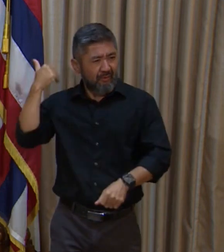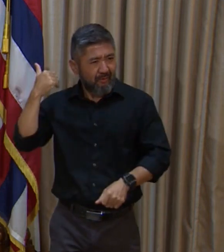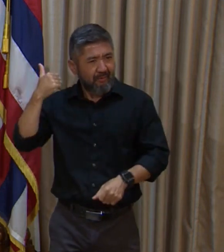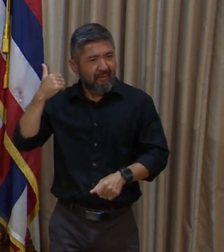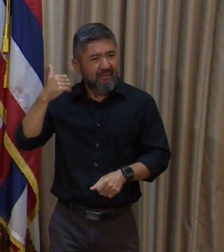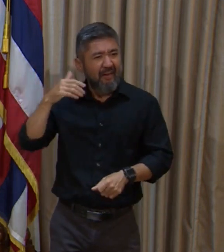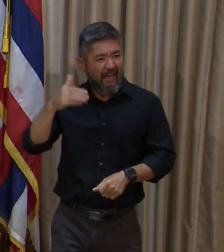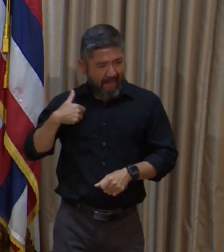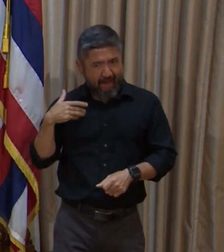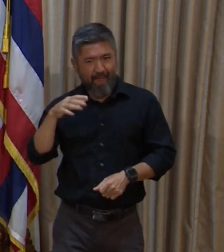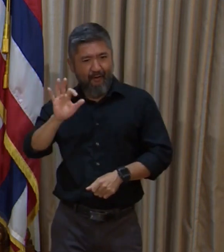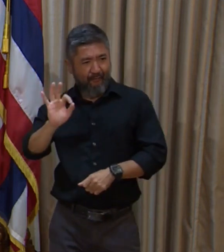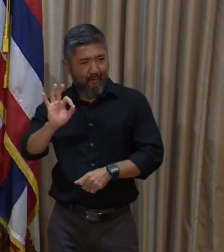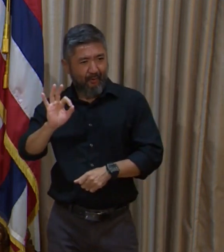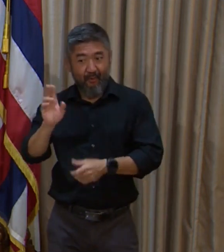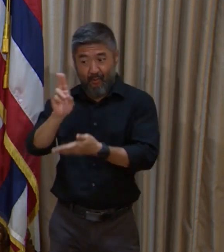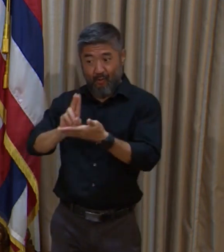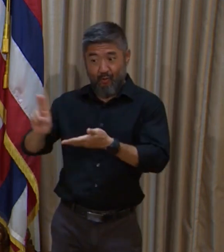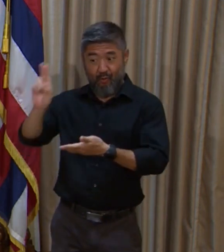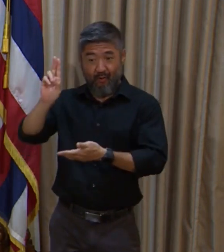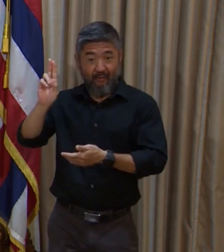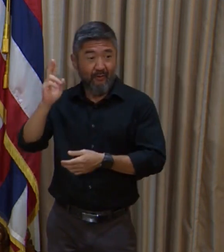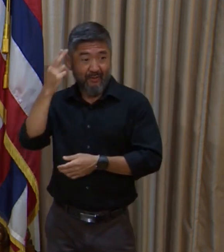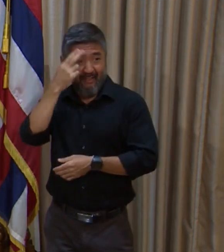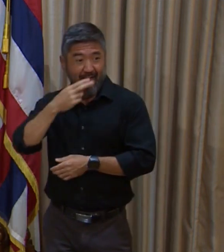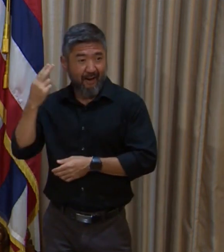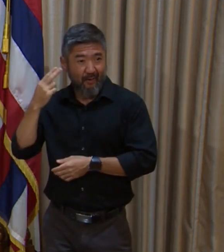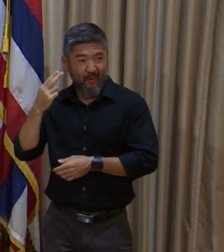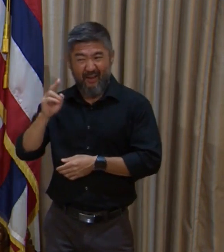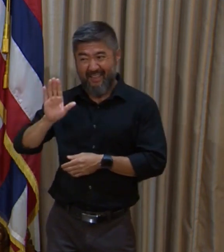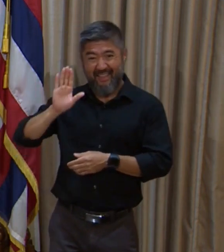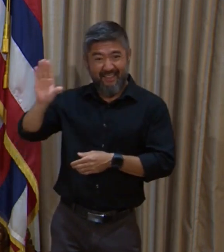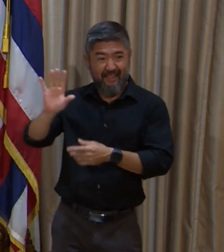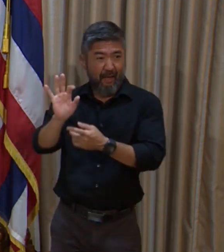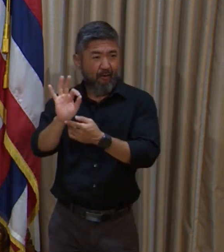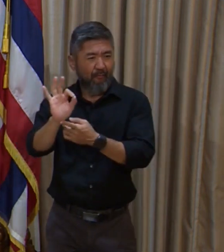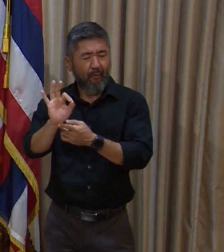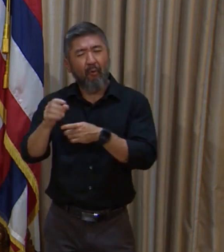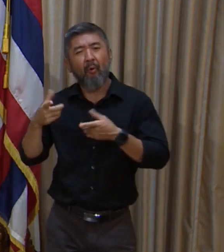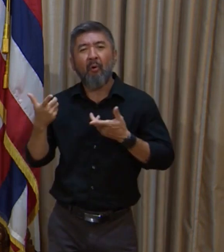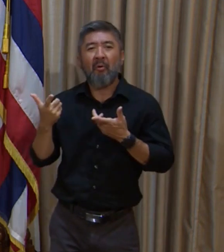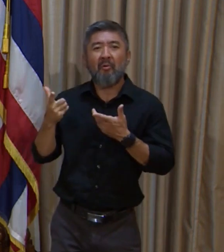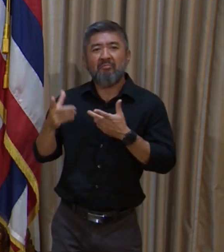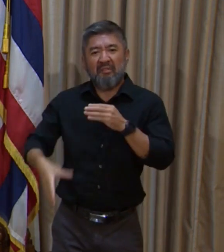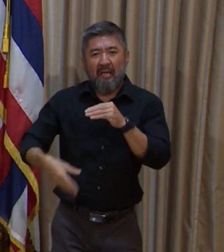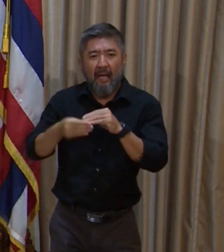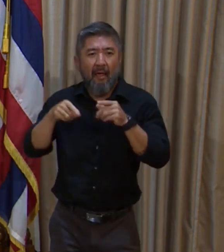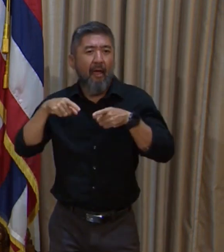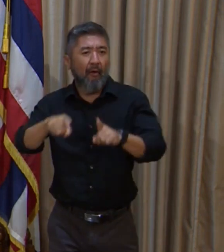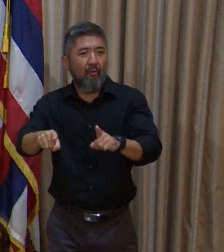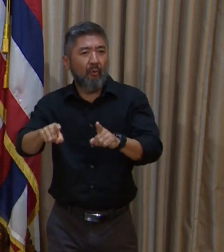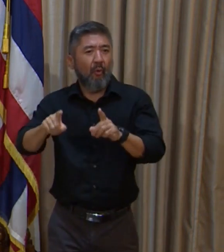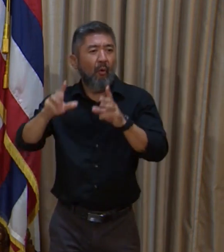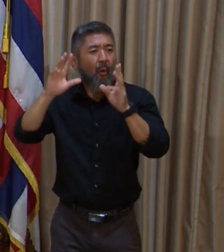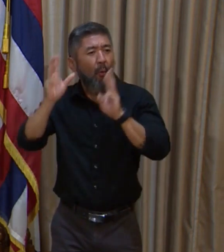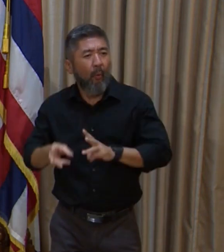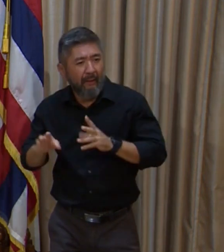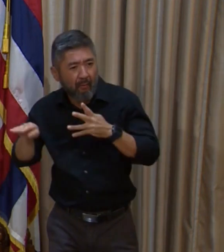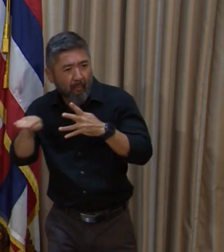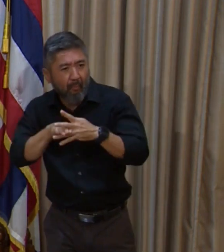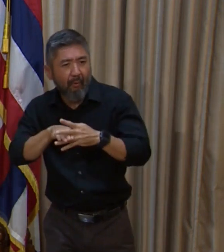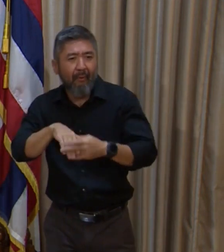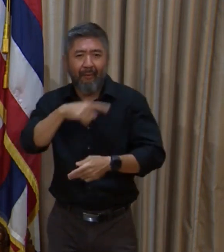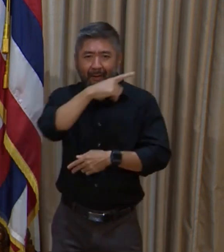University of Hawaii ended up lumping a lot of their furloughs during the winter break and the summer breaks in